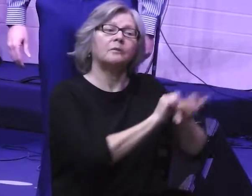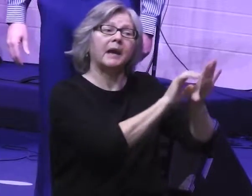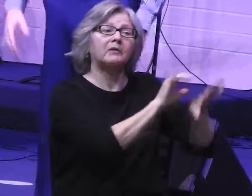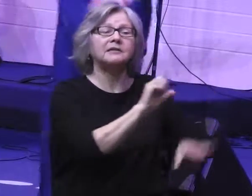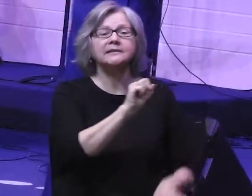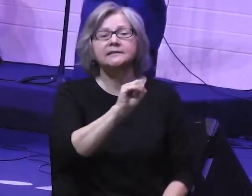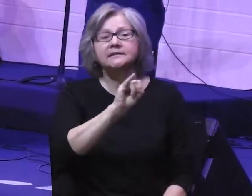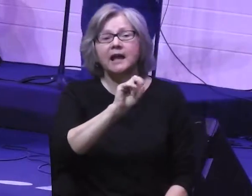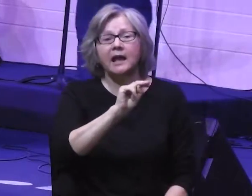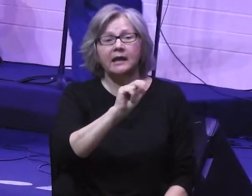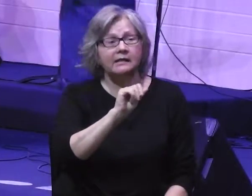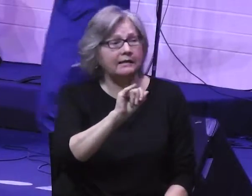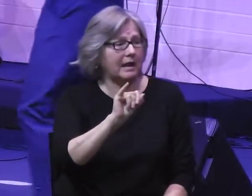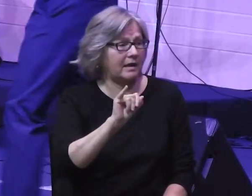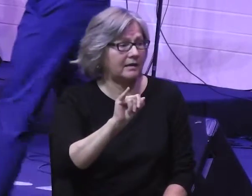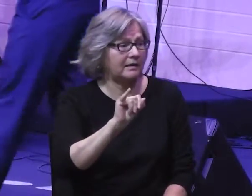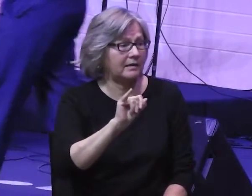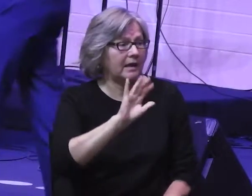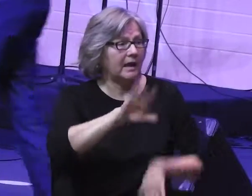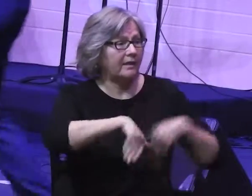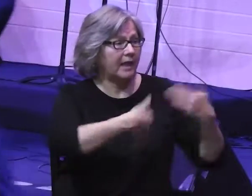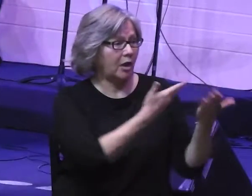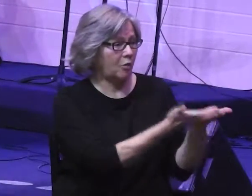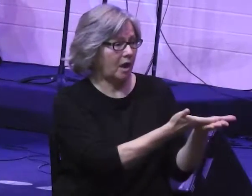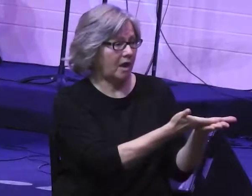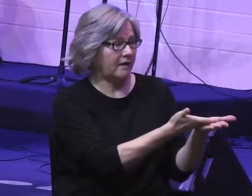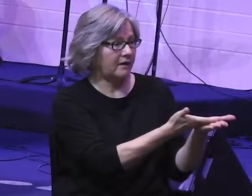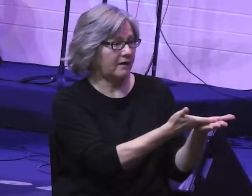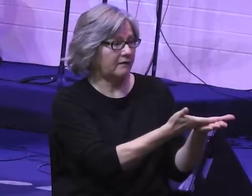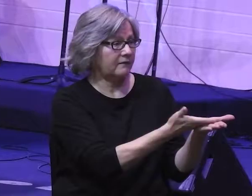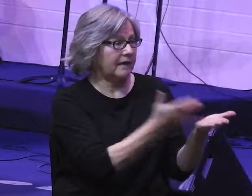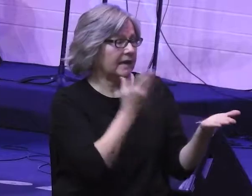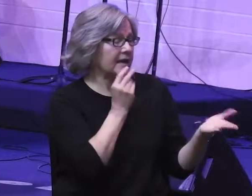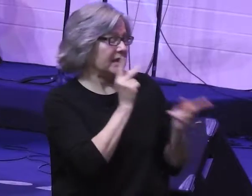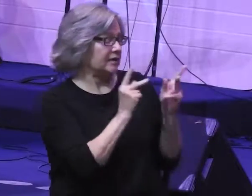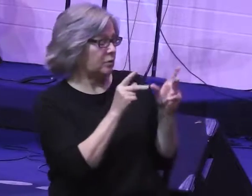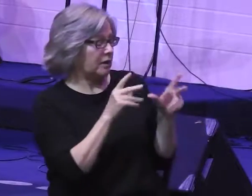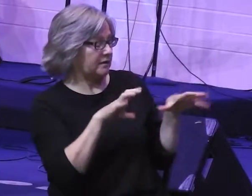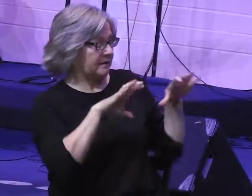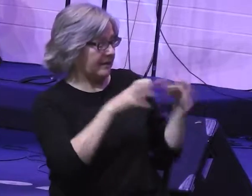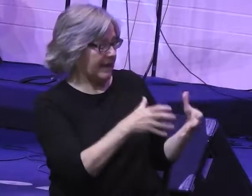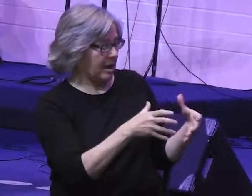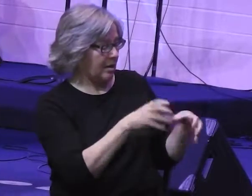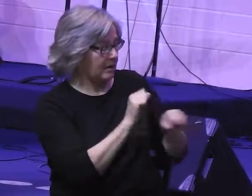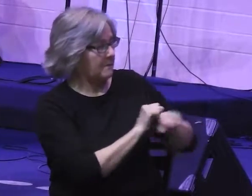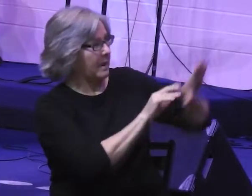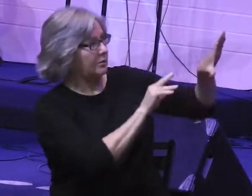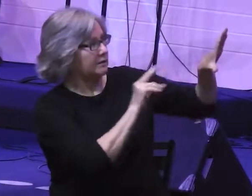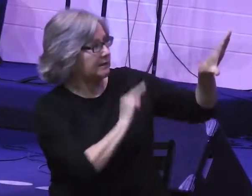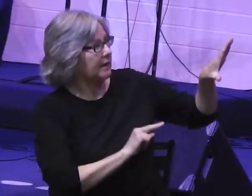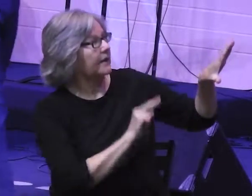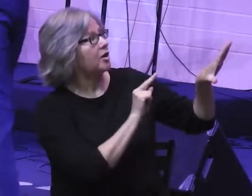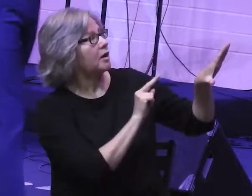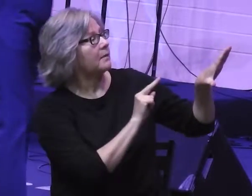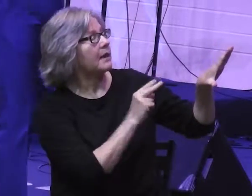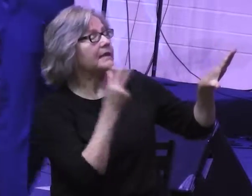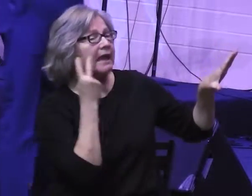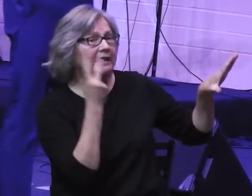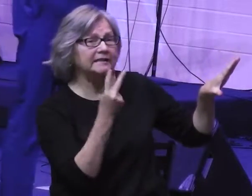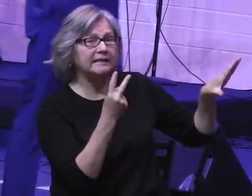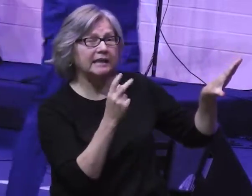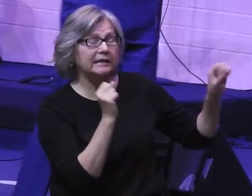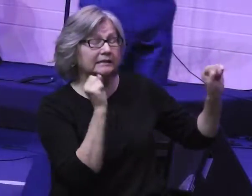Sinai. And when they arrive here, Israel, at the foot of the mountain, witnesses this